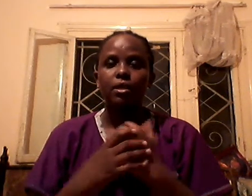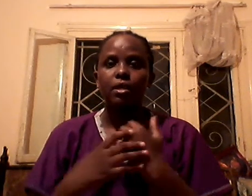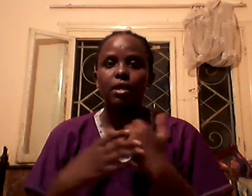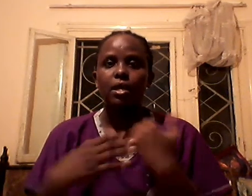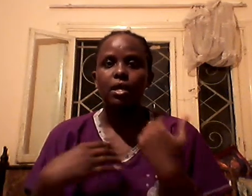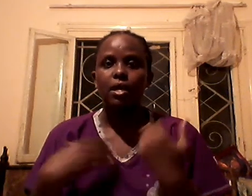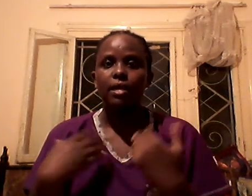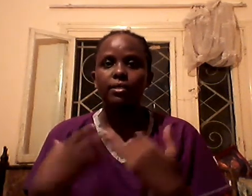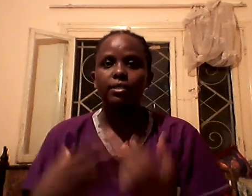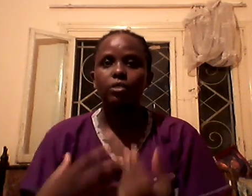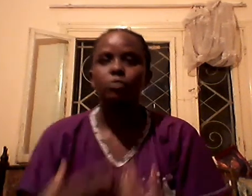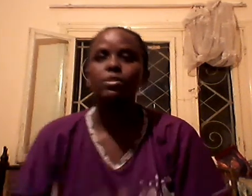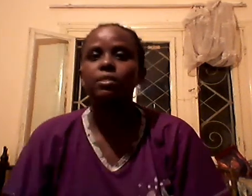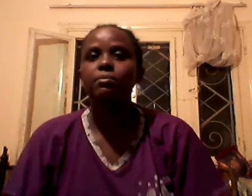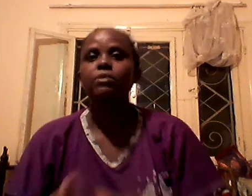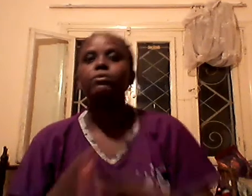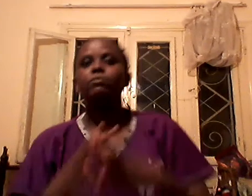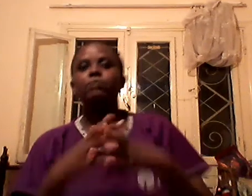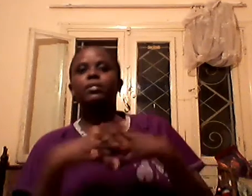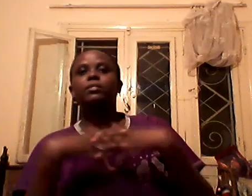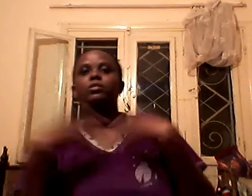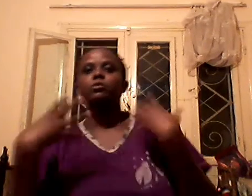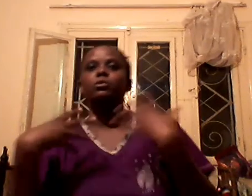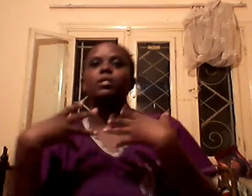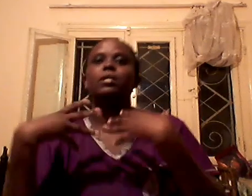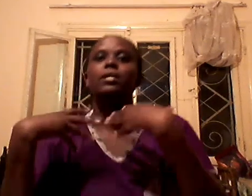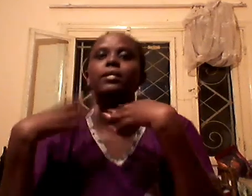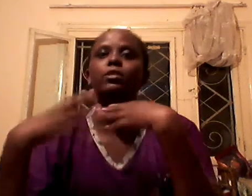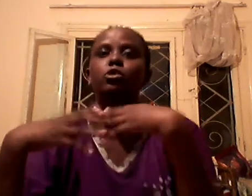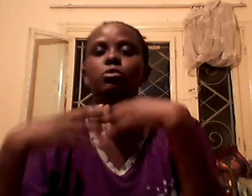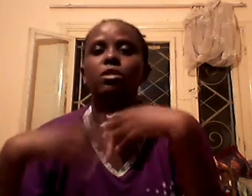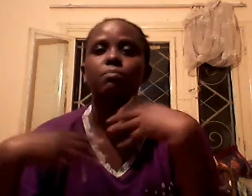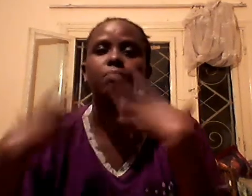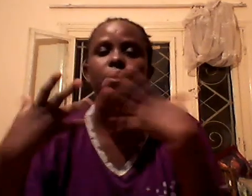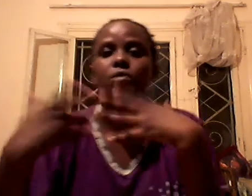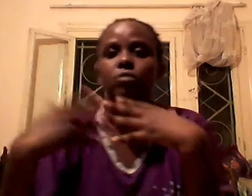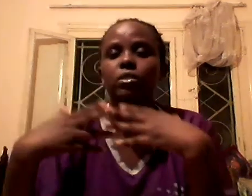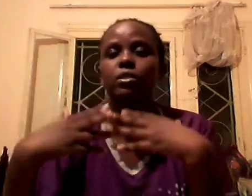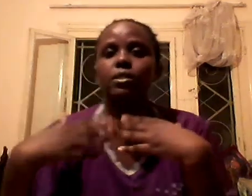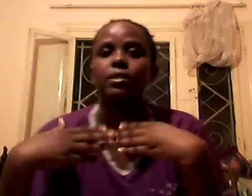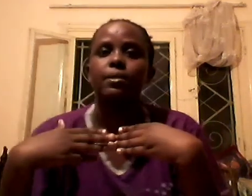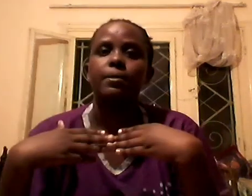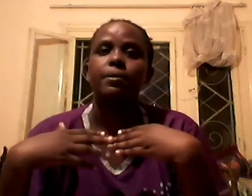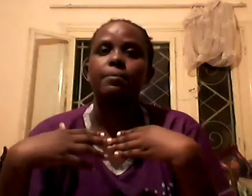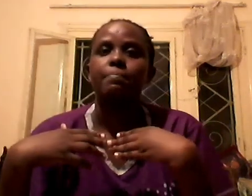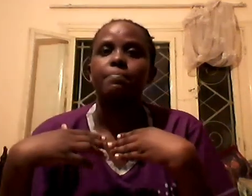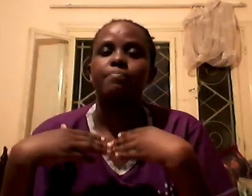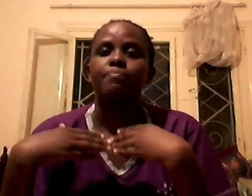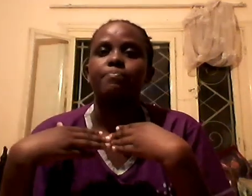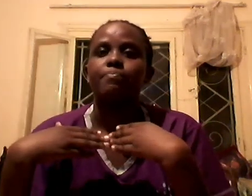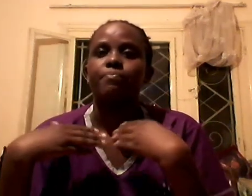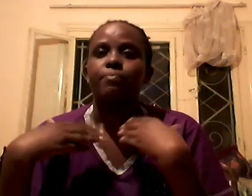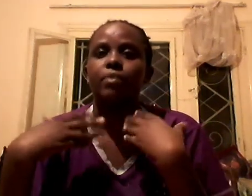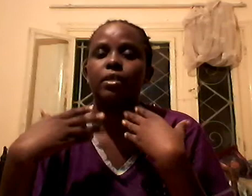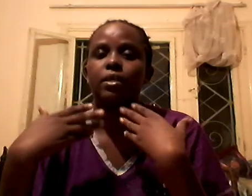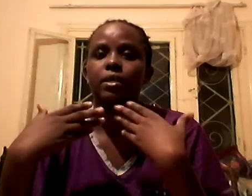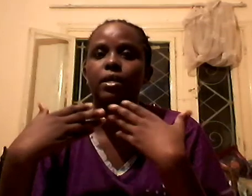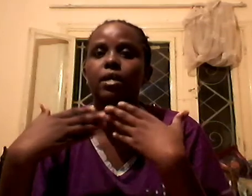And in today's video, I need to talk about how